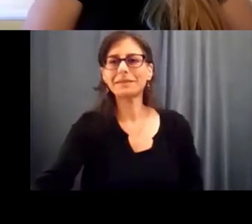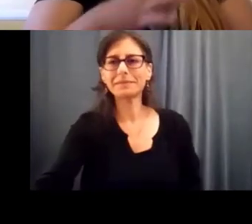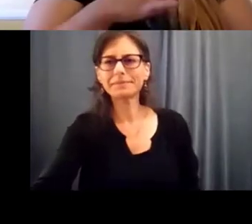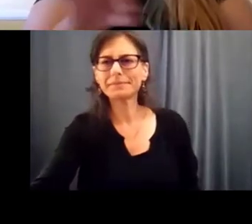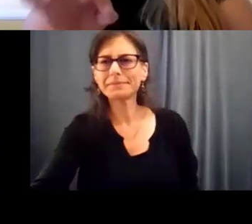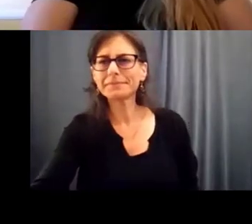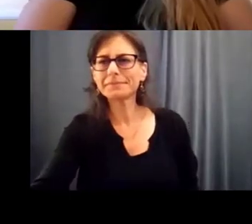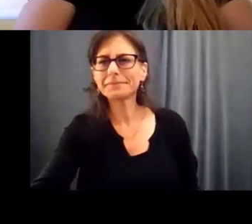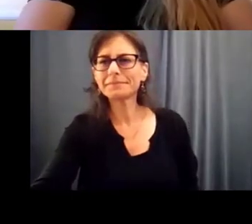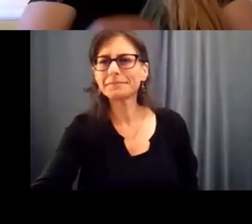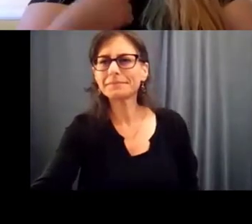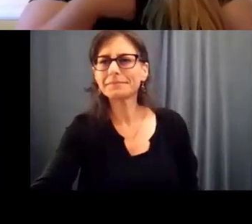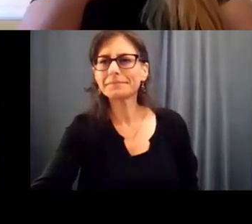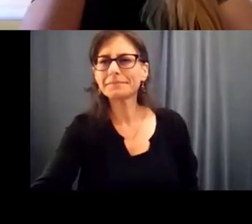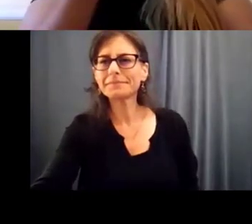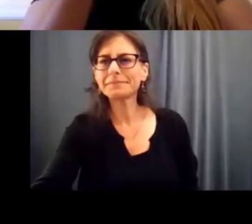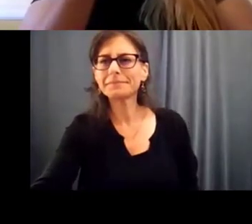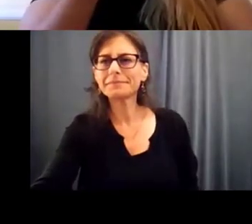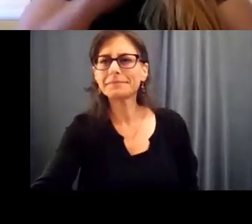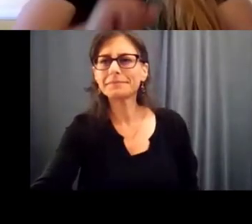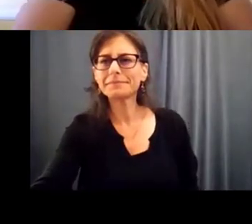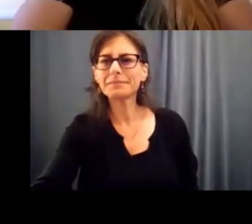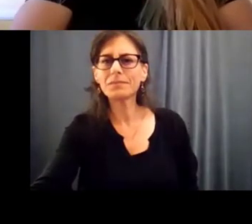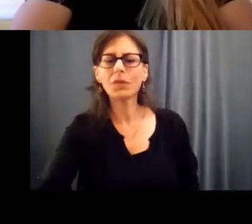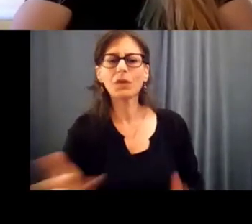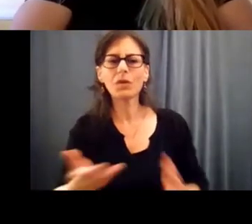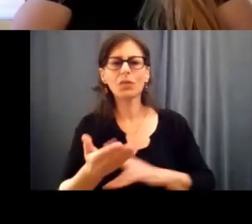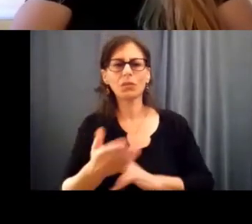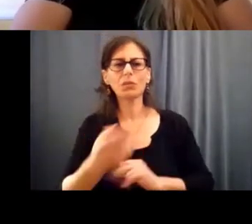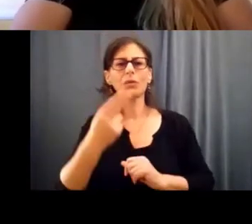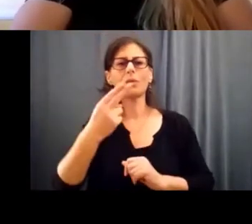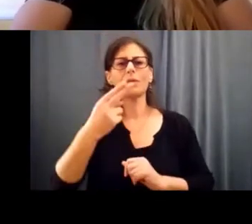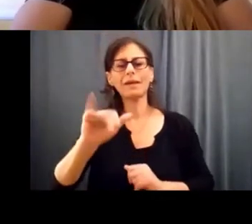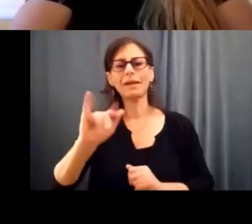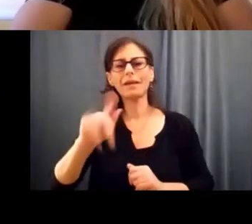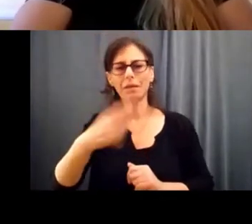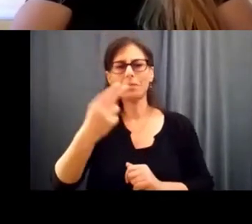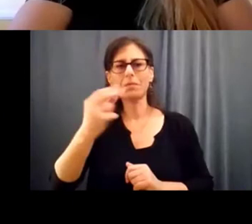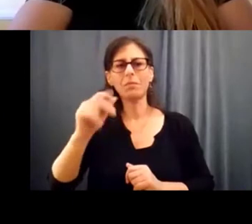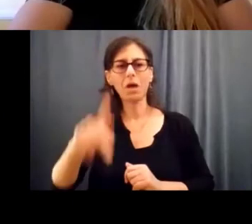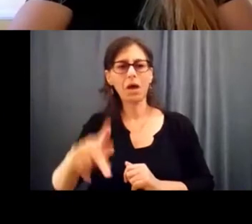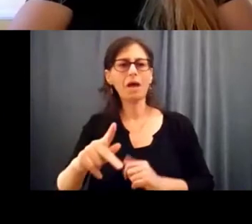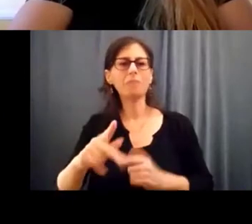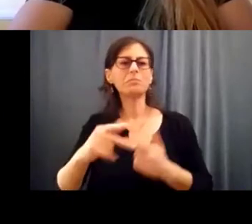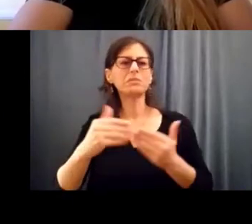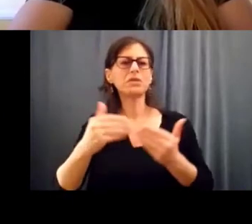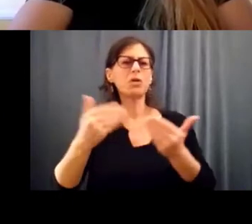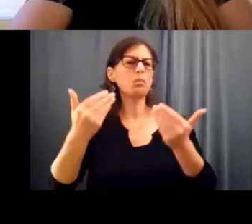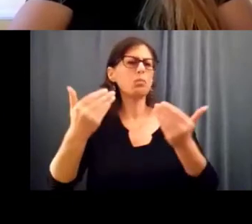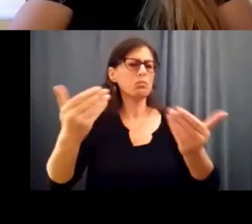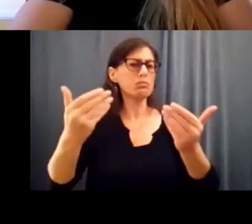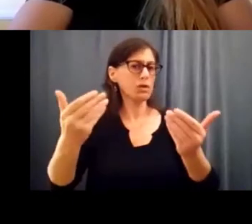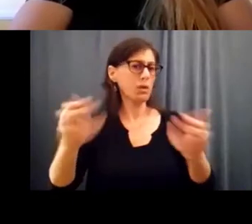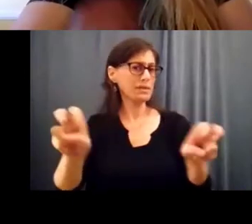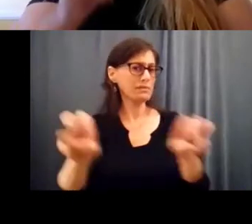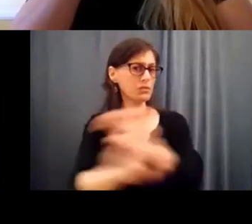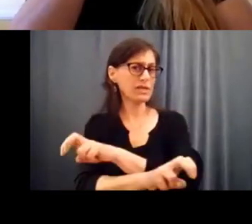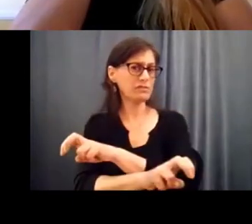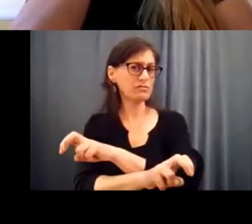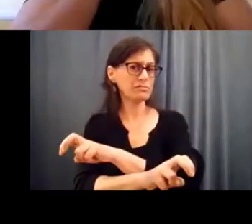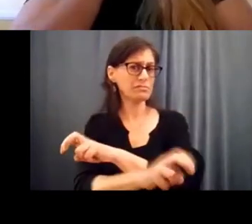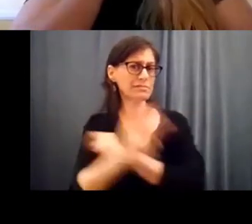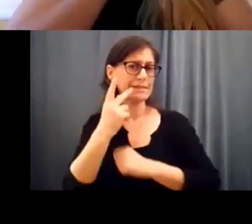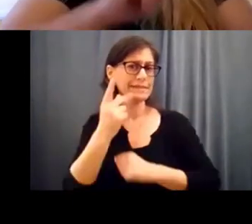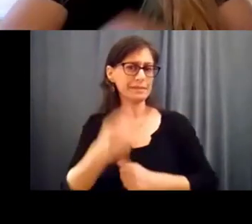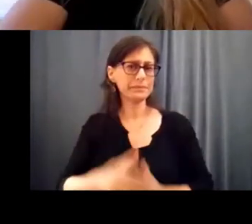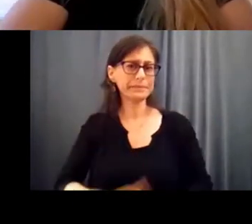to hip hop. And now this, this is a great opportunity for the sports team to play